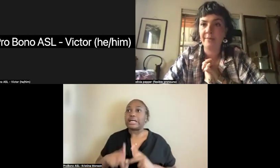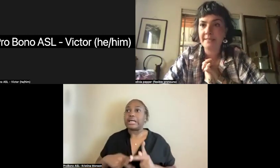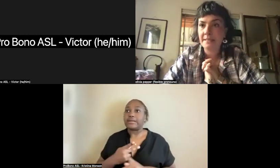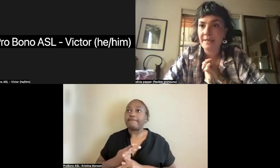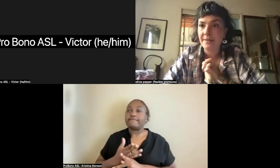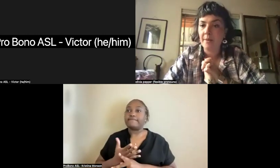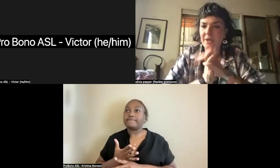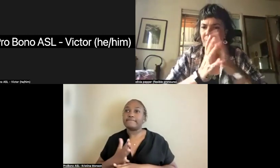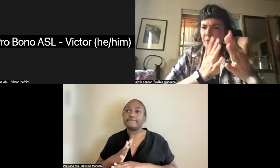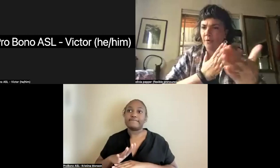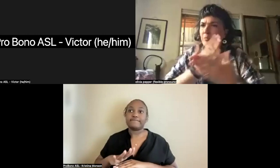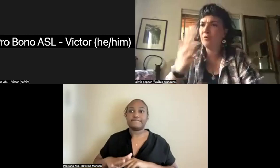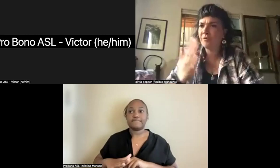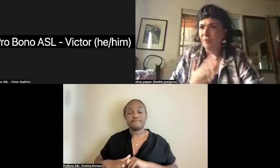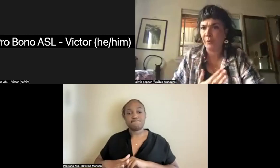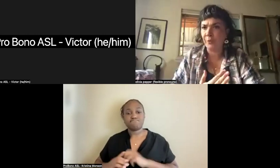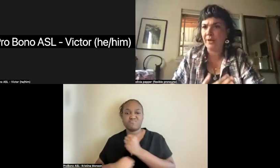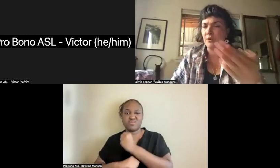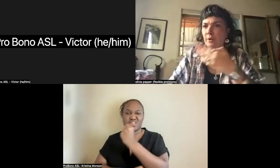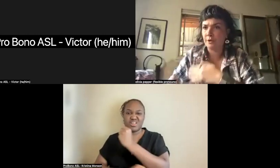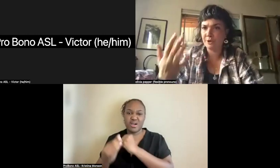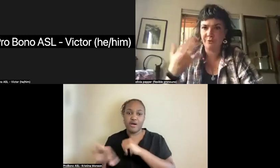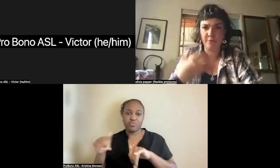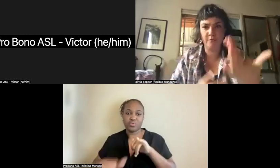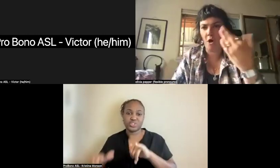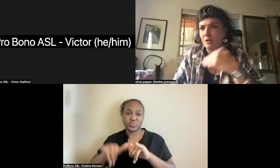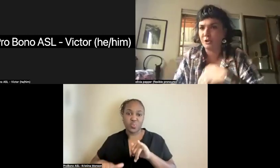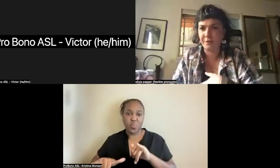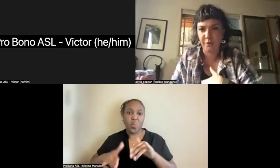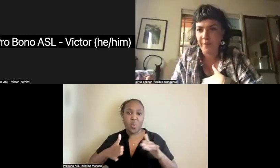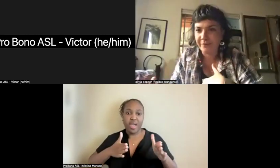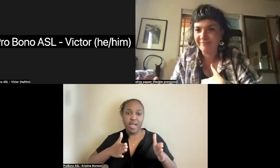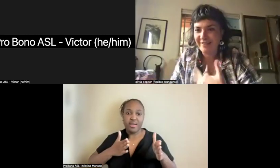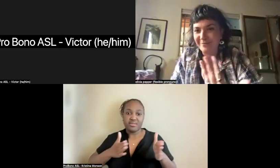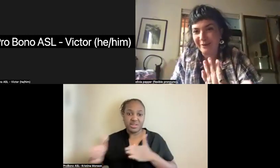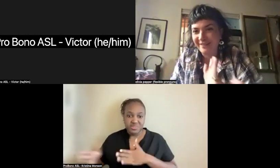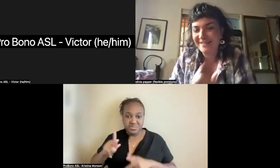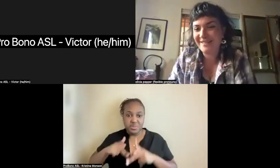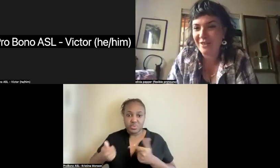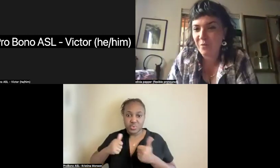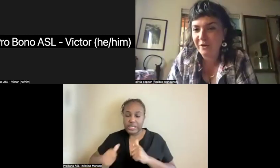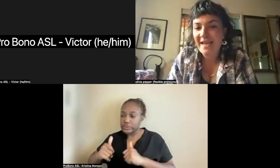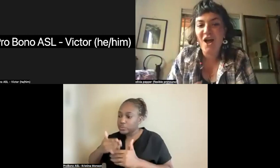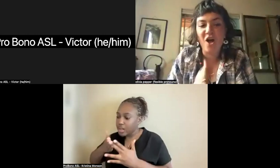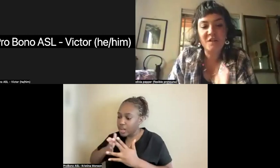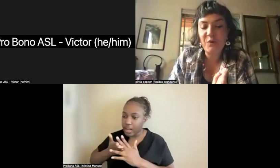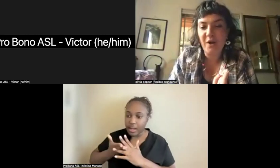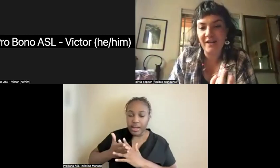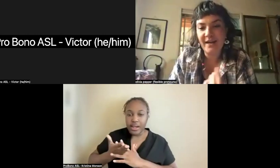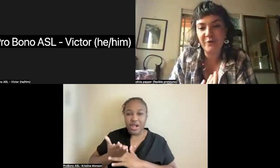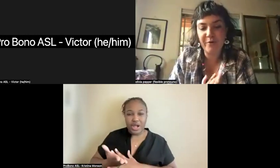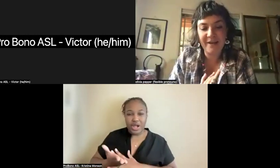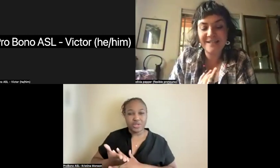elements that people move through in order to alter their own experience in the world. Also